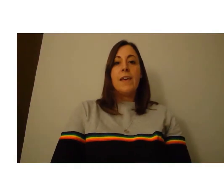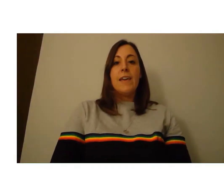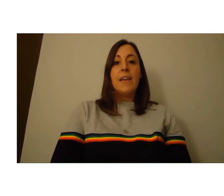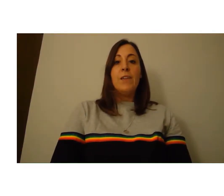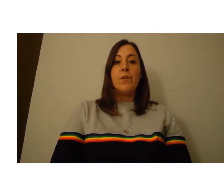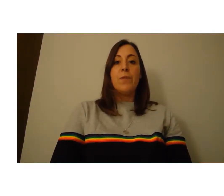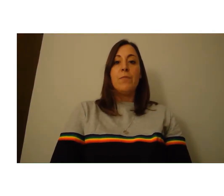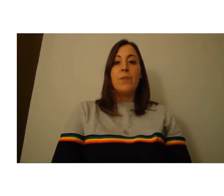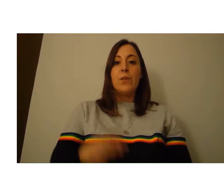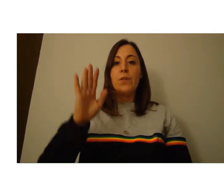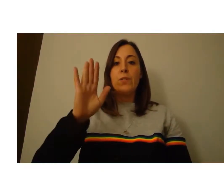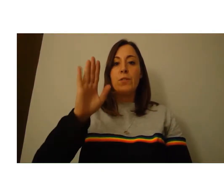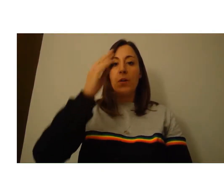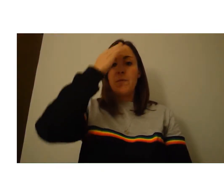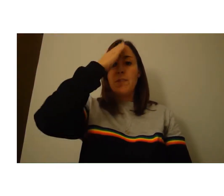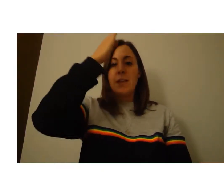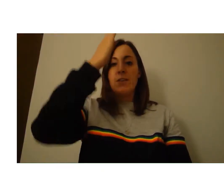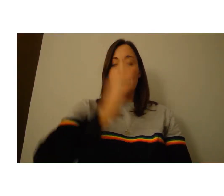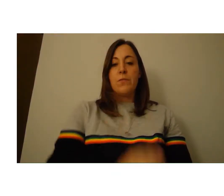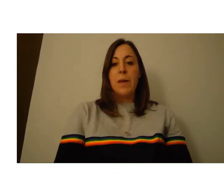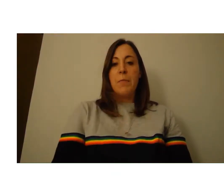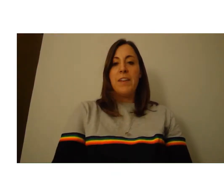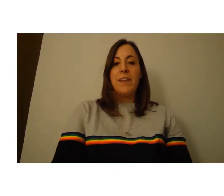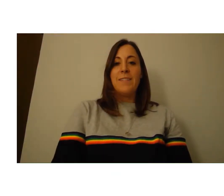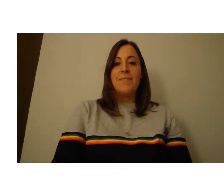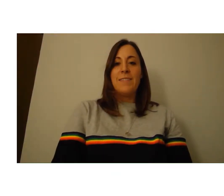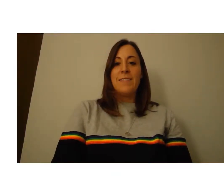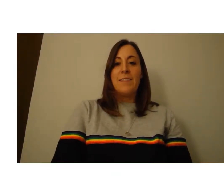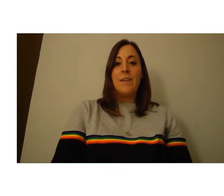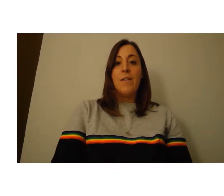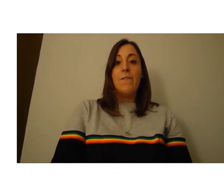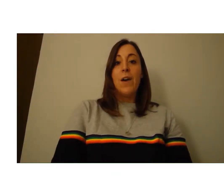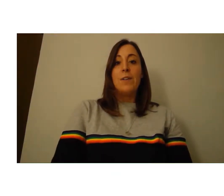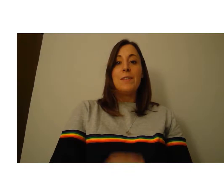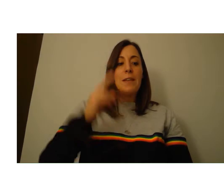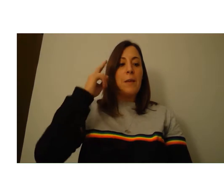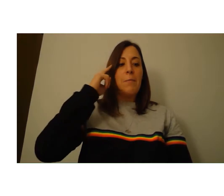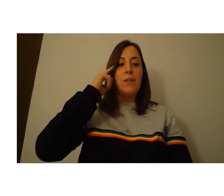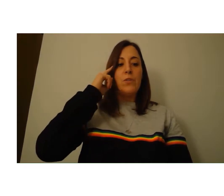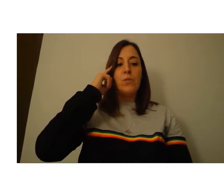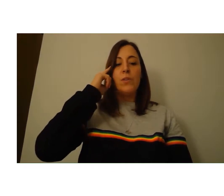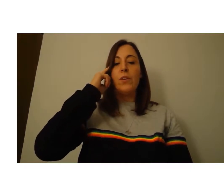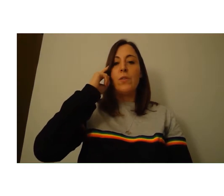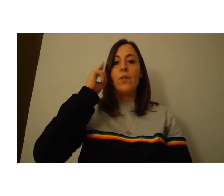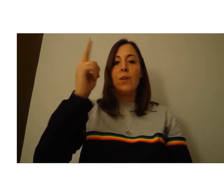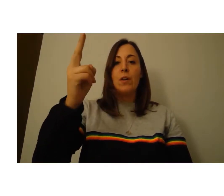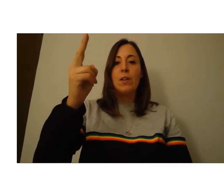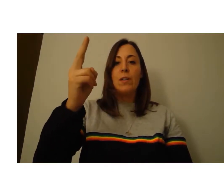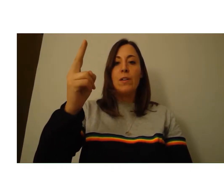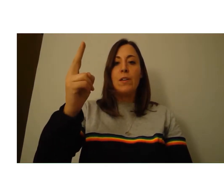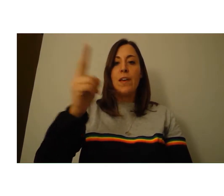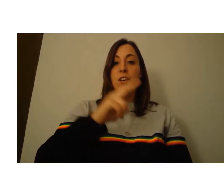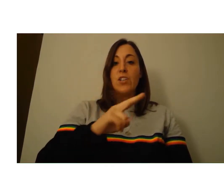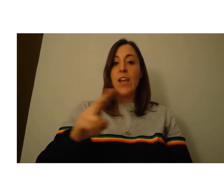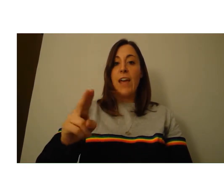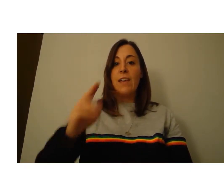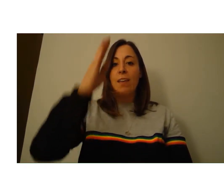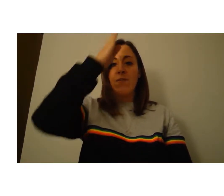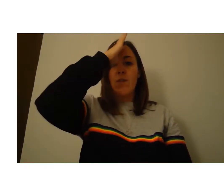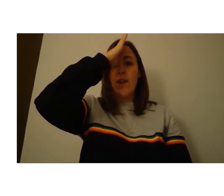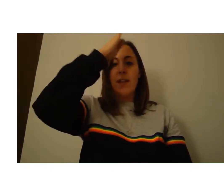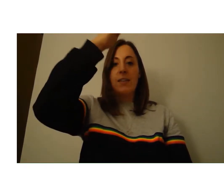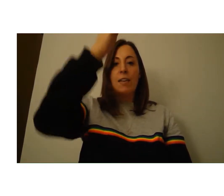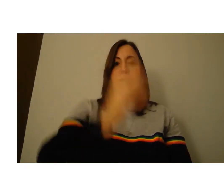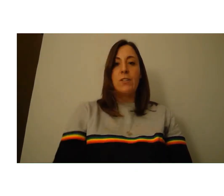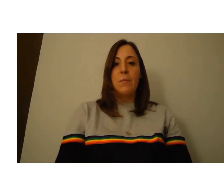In any room you can stop dangers from happening. First make sure that you look and check